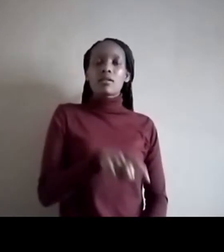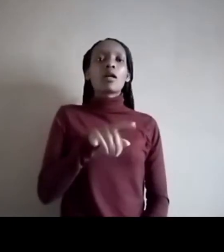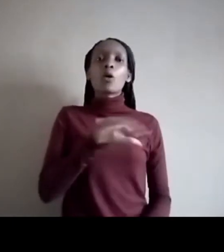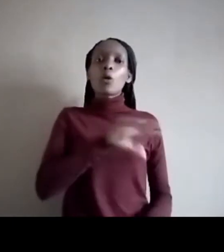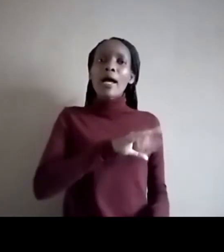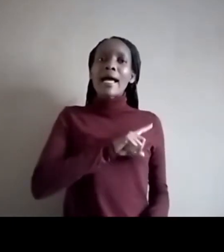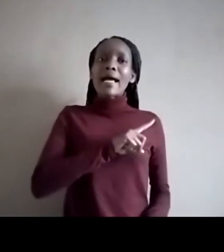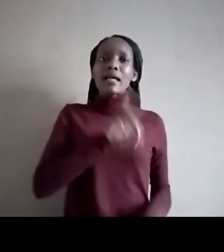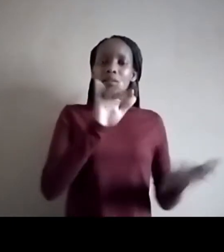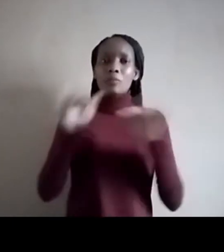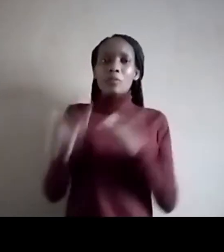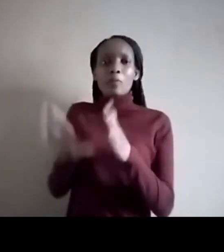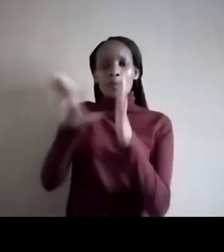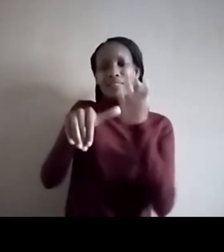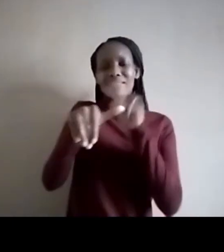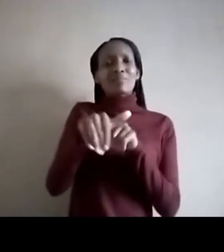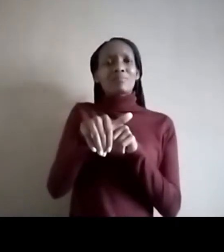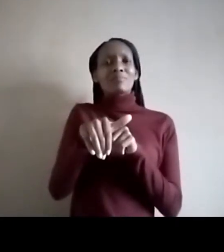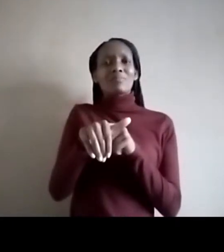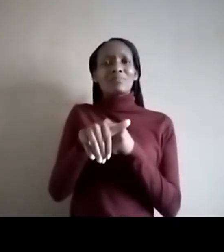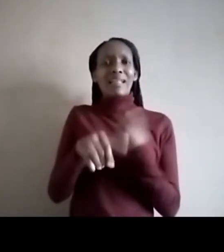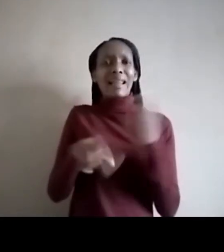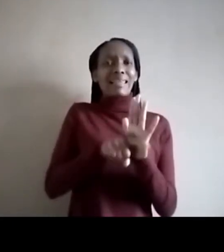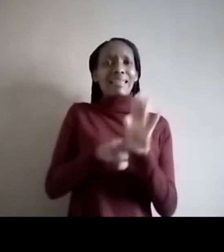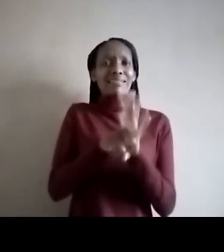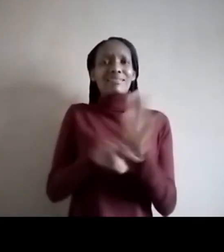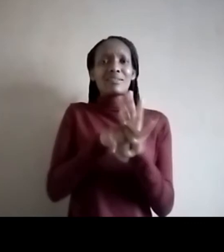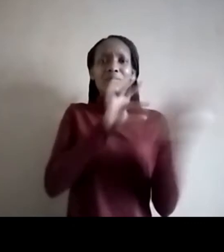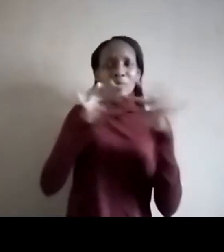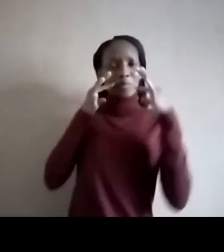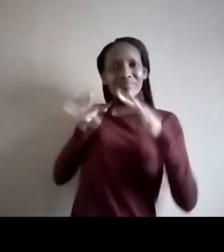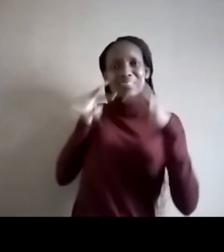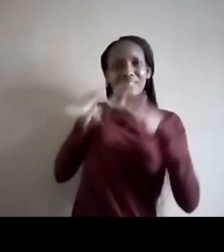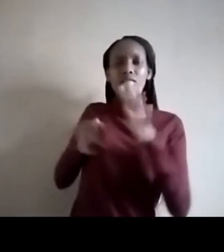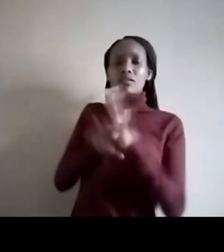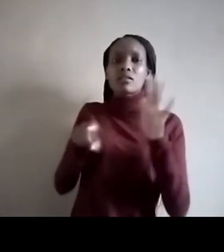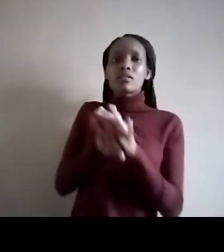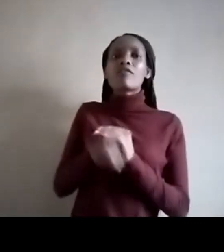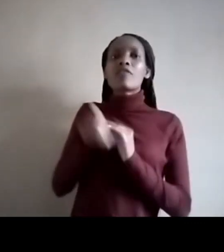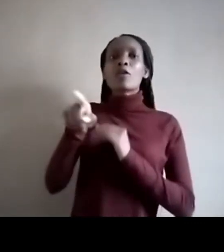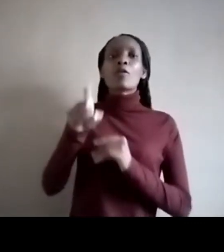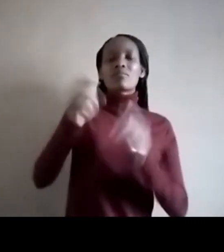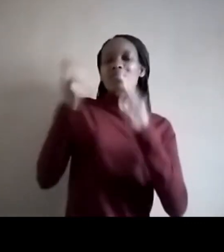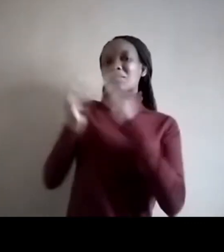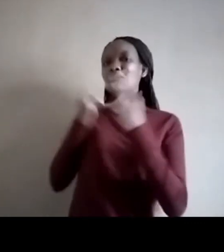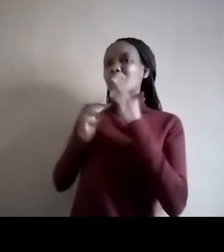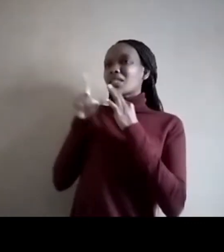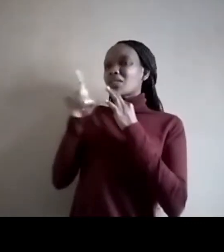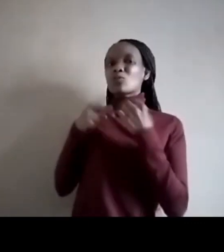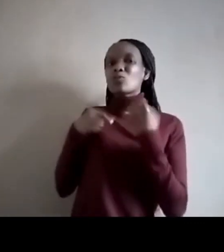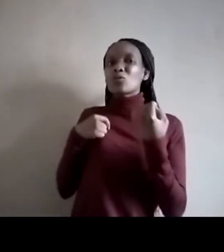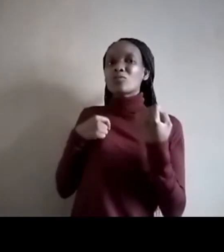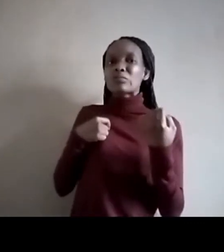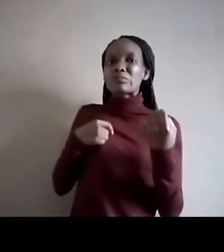Share with us your philosophy around it and what some of those dis-bubbles that you had to burst. I'm a very positive